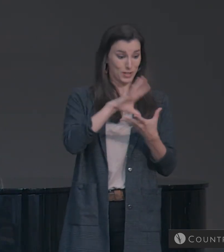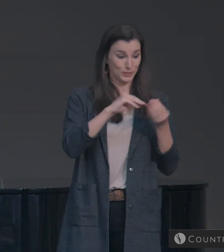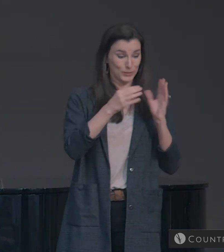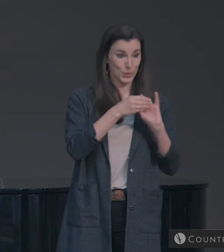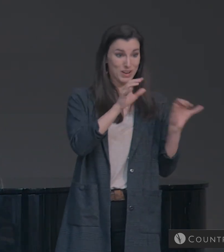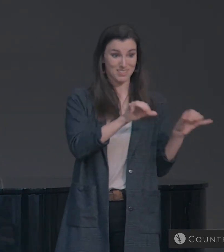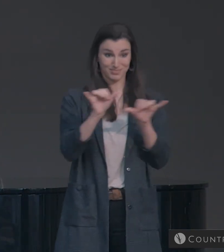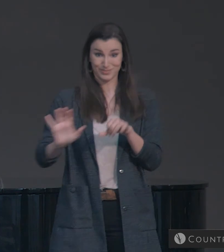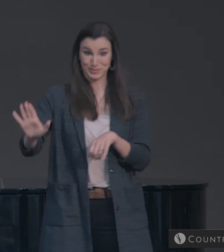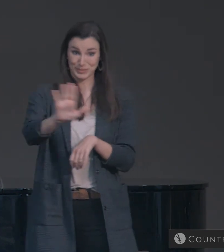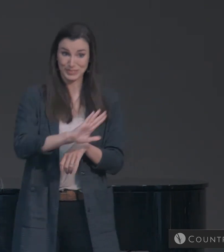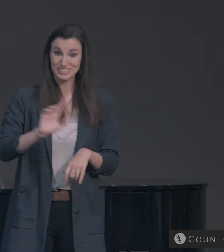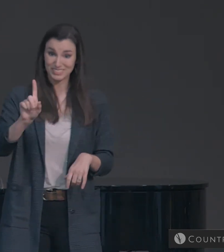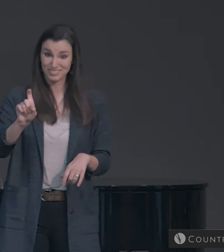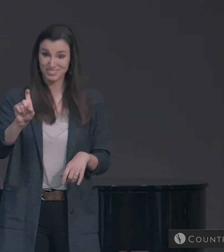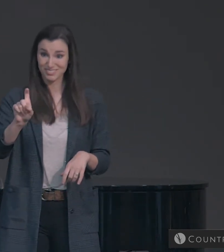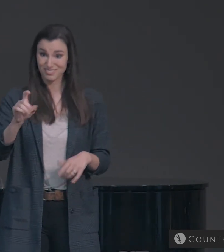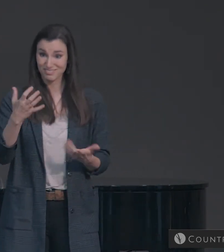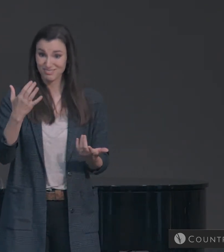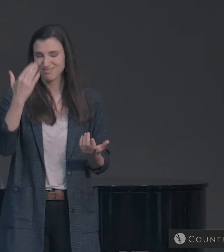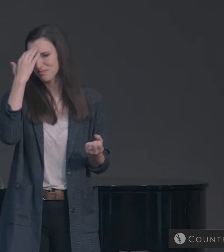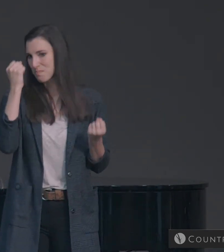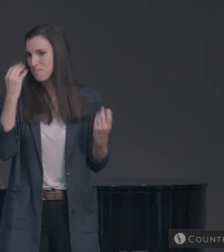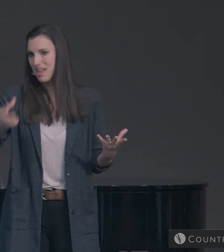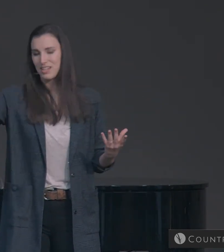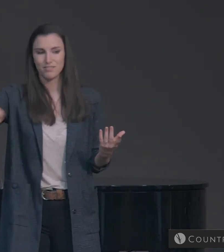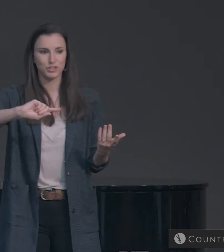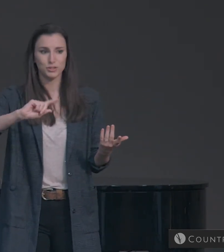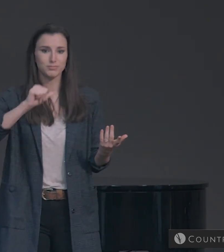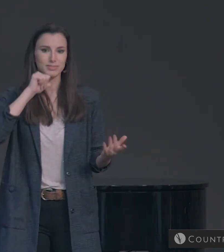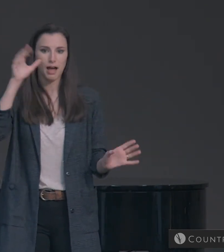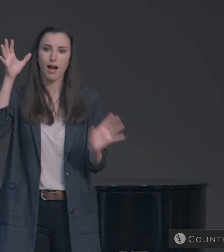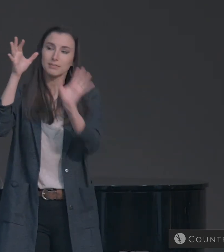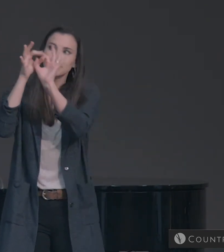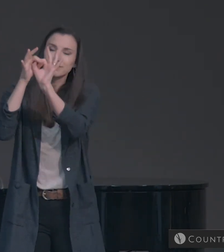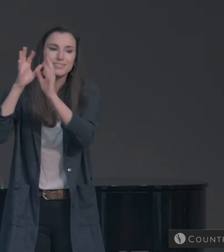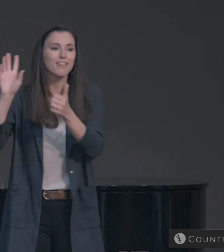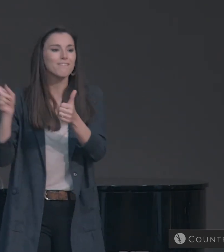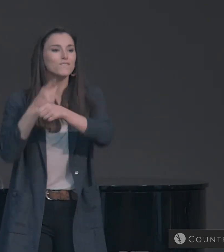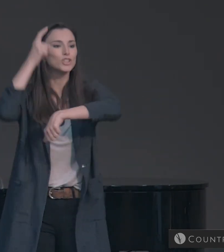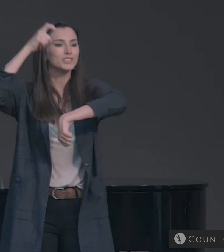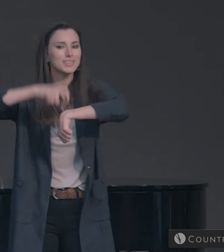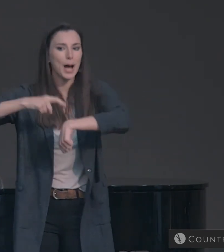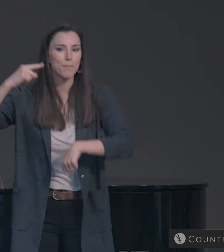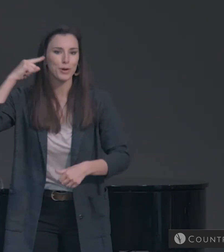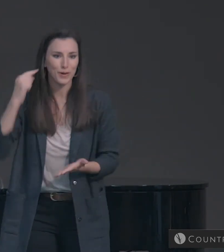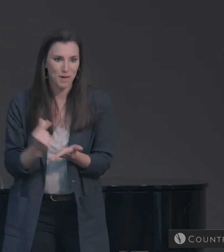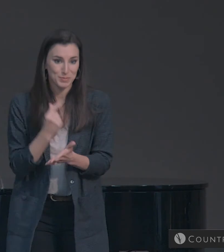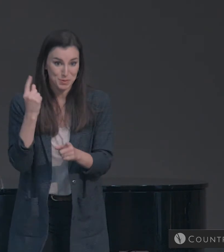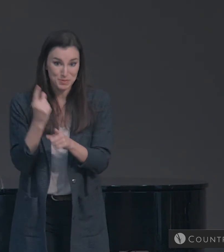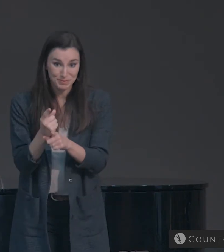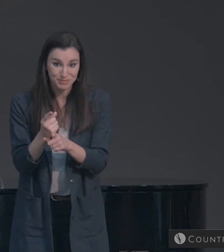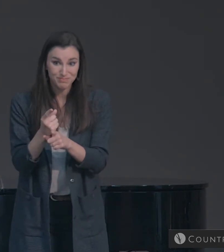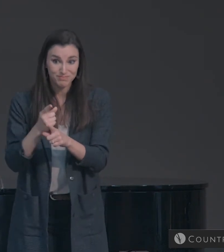I know there's many of you who did not come to Christ the first time that you heard the gospel.